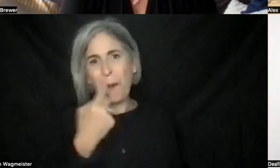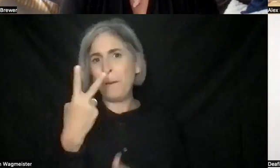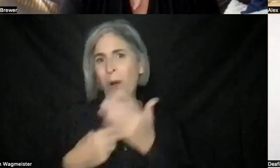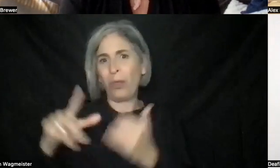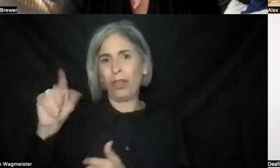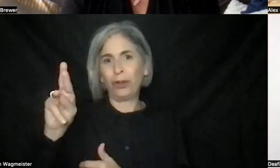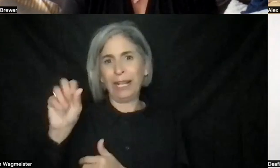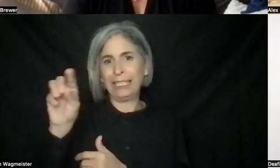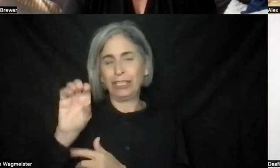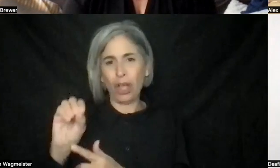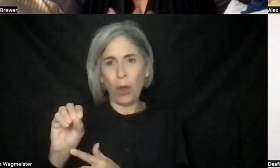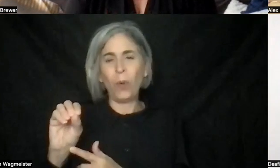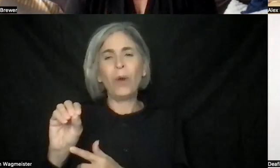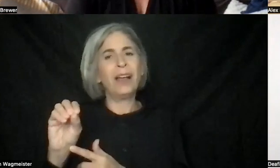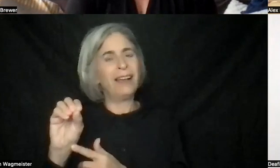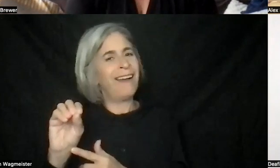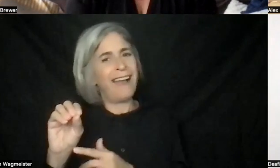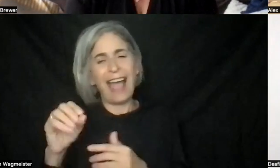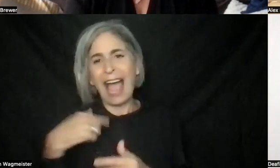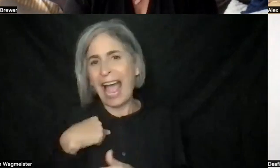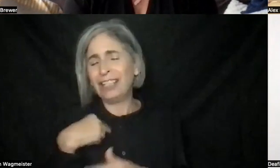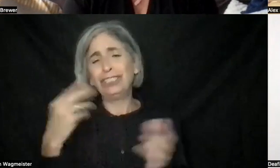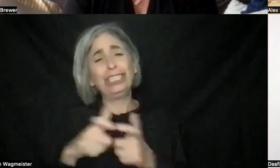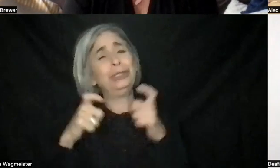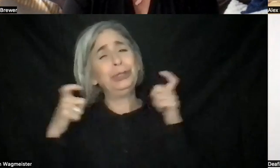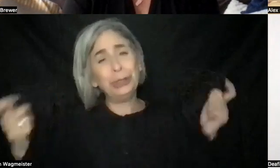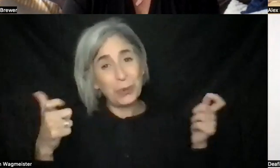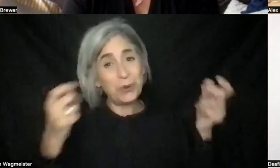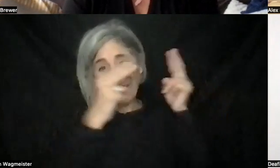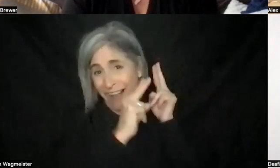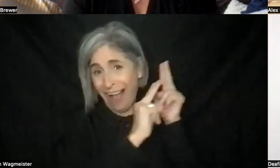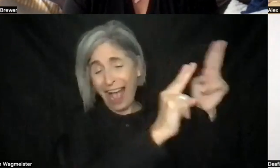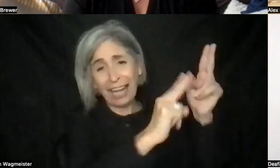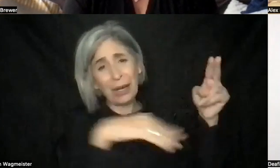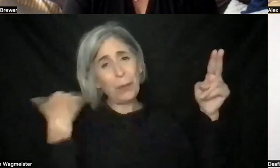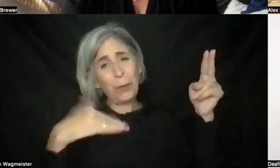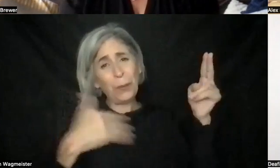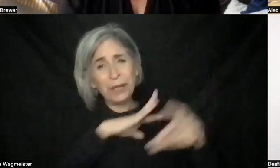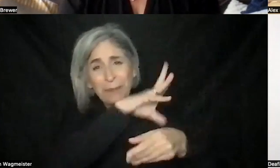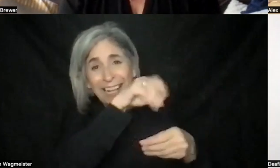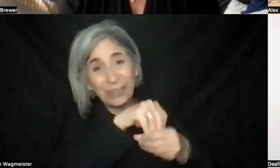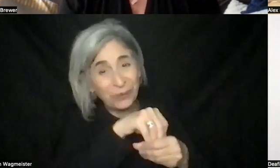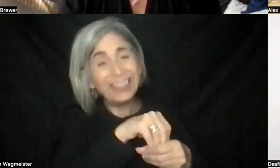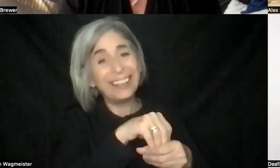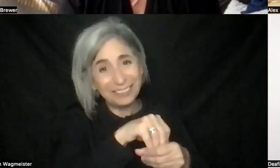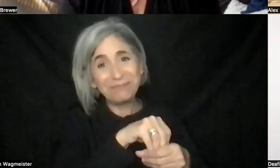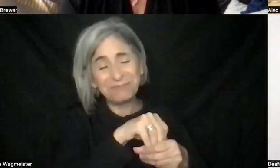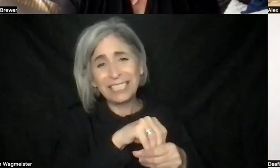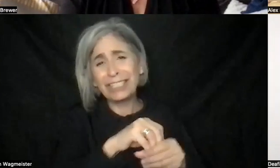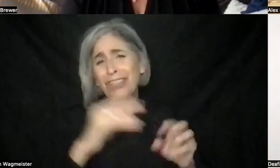Nazri personally, like this was a huge honor to be included in such such a historical festival